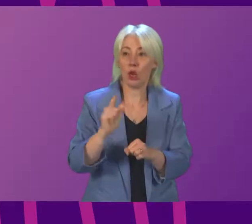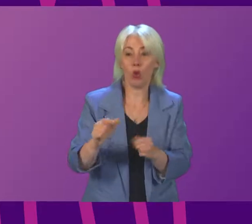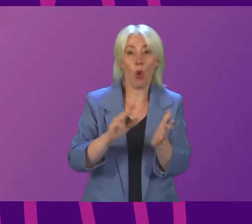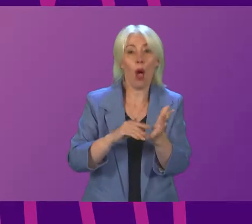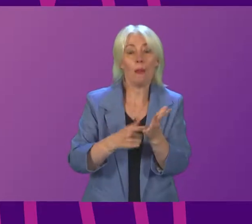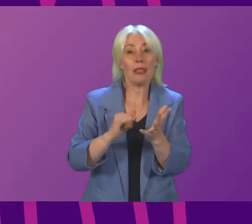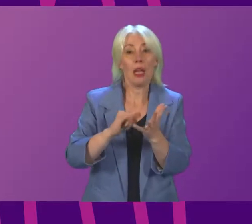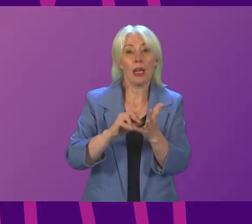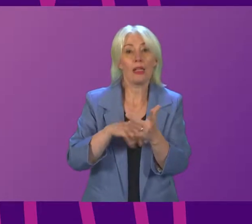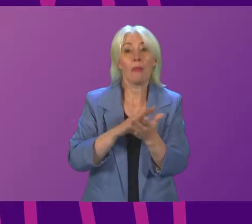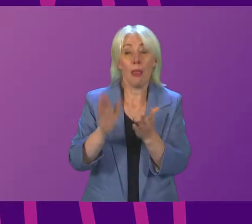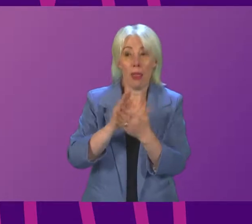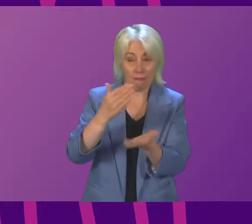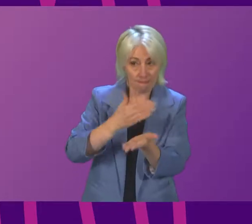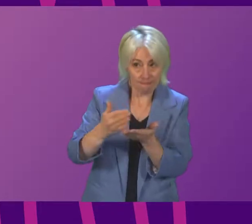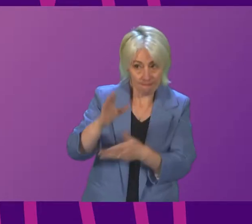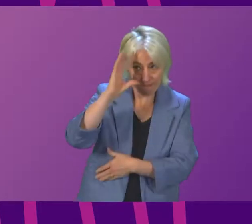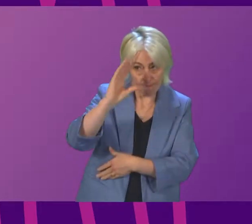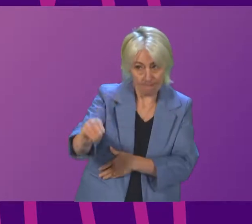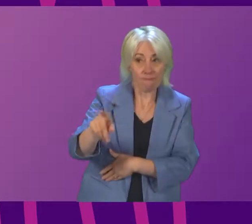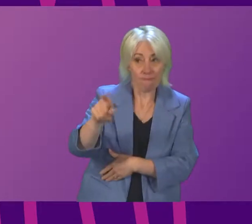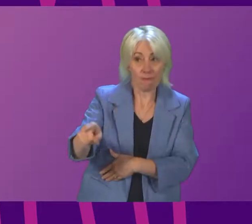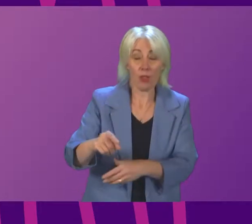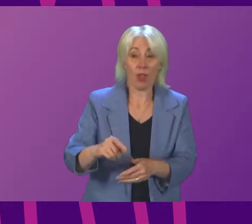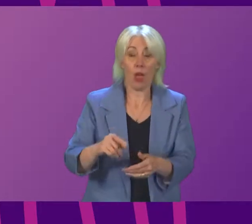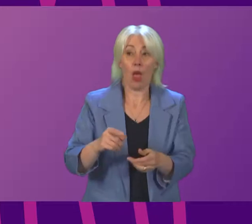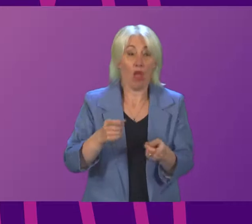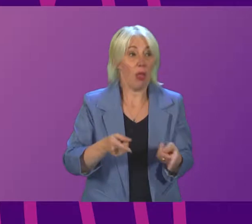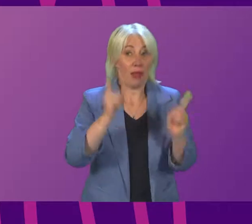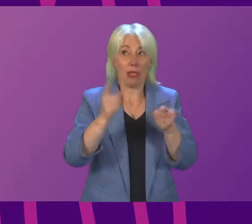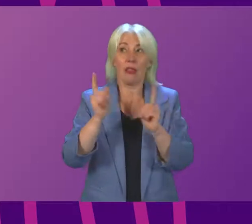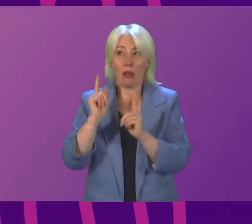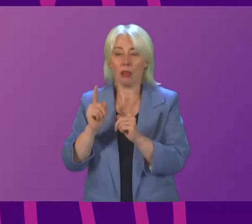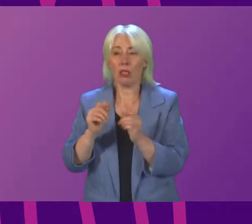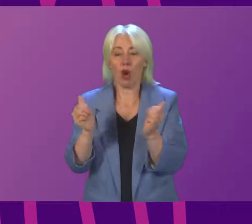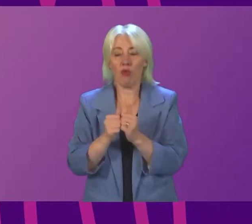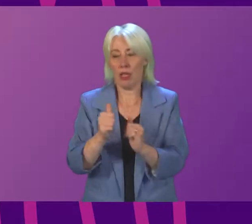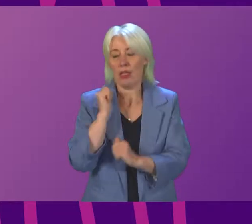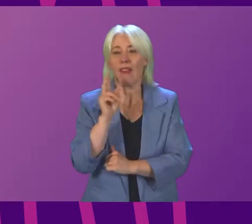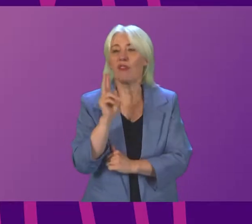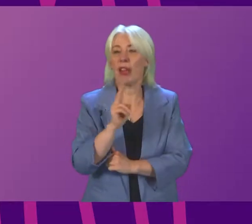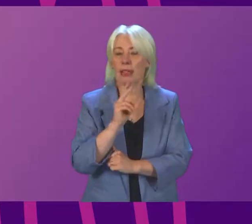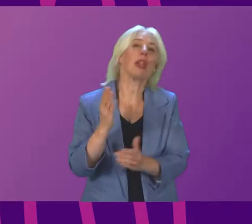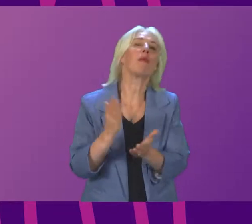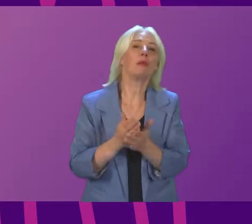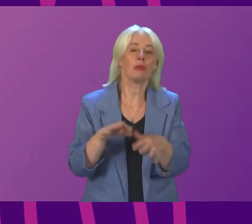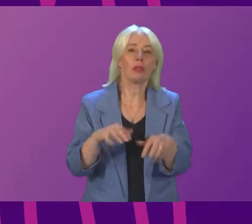raises with me is clarified by the announcements that were undertaken by Ministers. He is correct that the